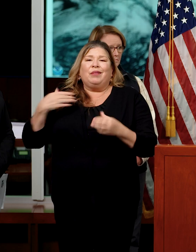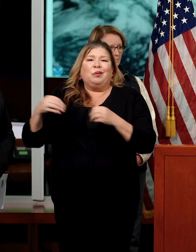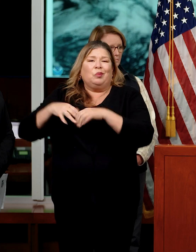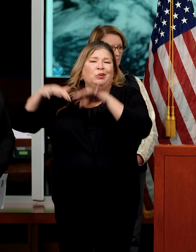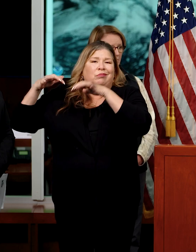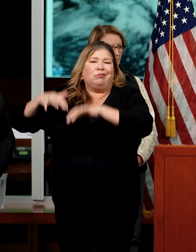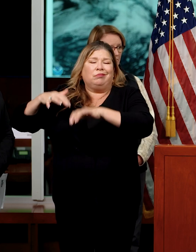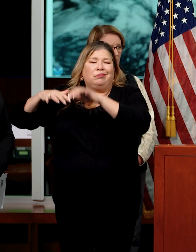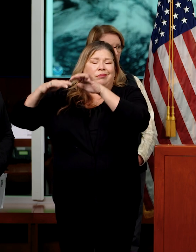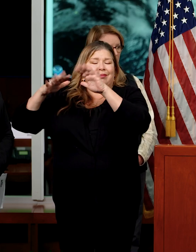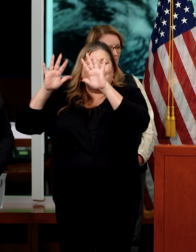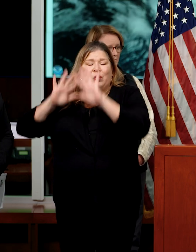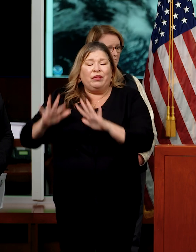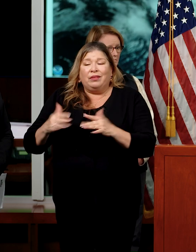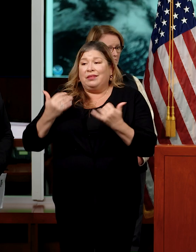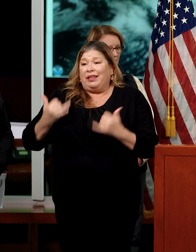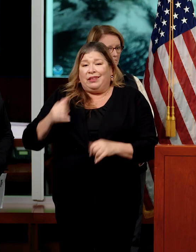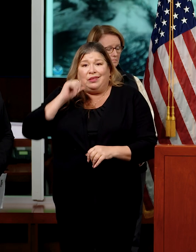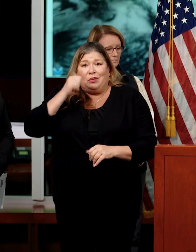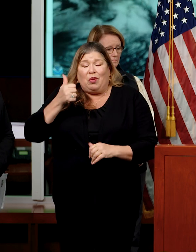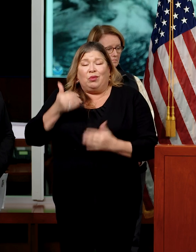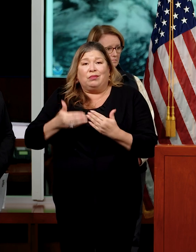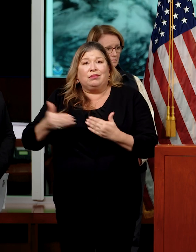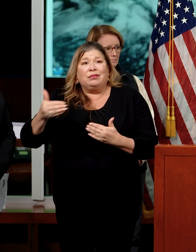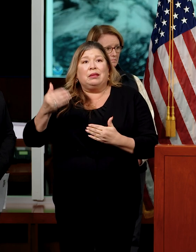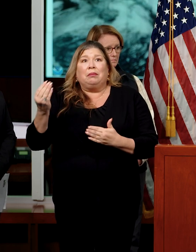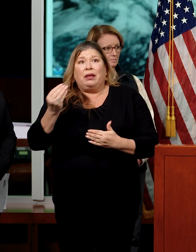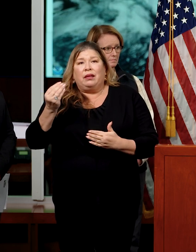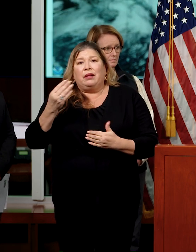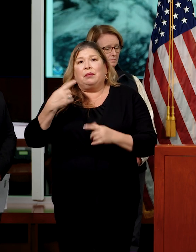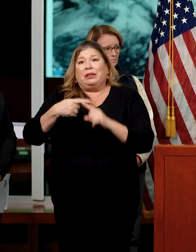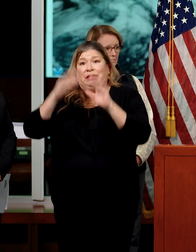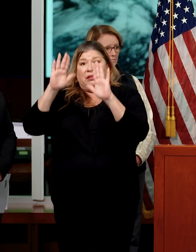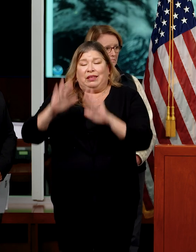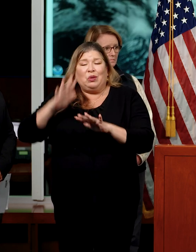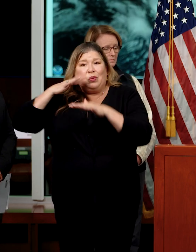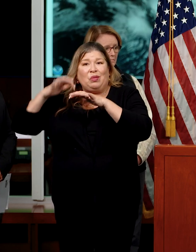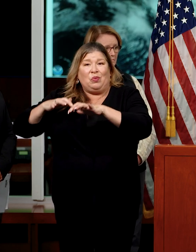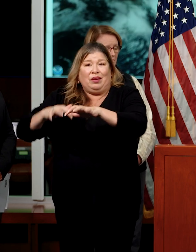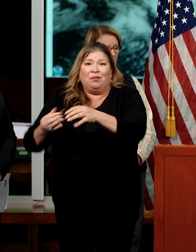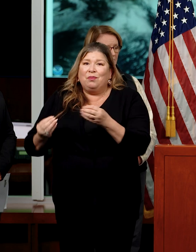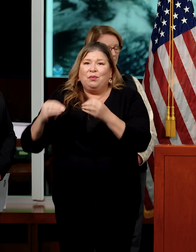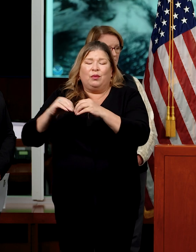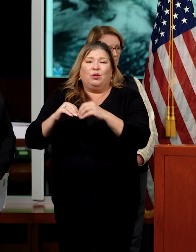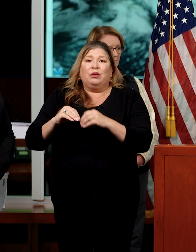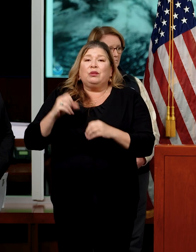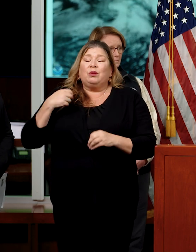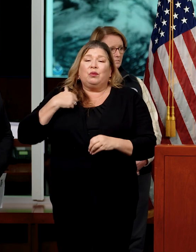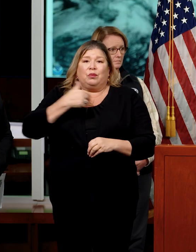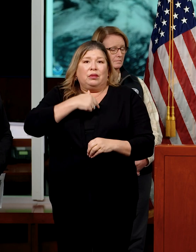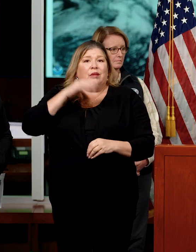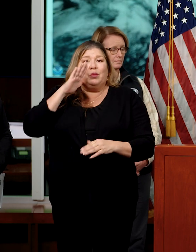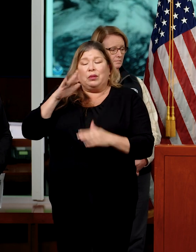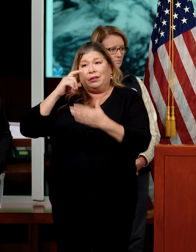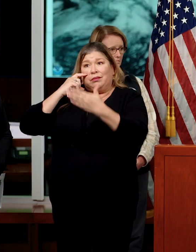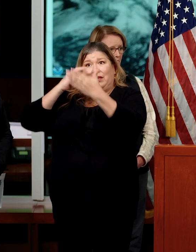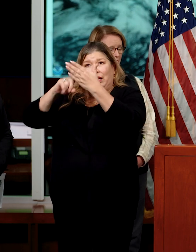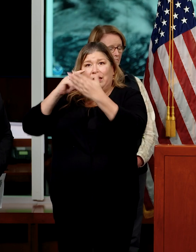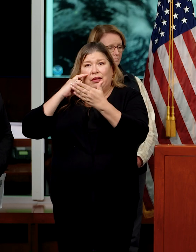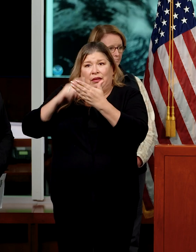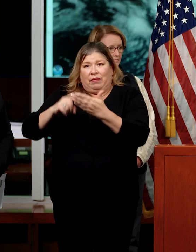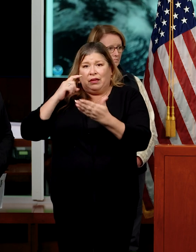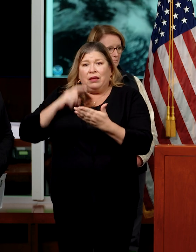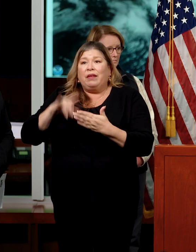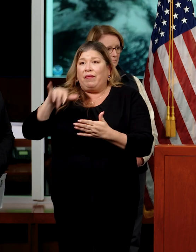today, tomorrow, Monday, Sunday, and Monday. So we will be identifying those